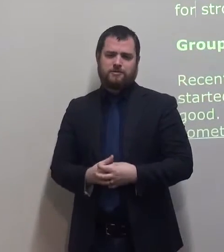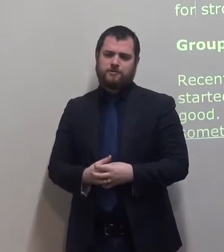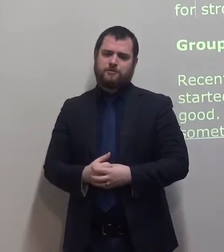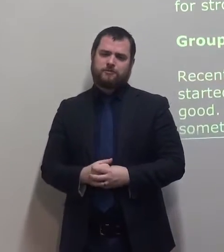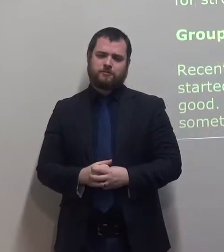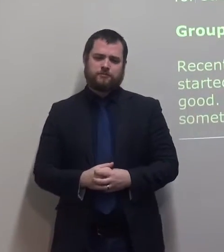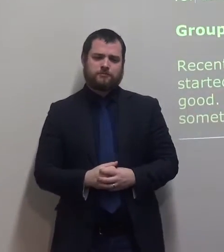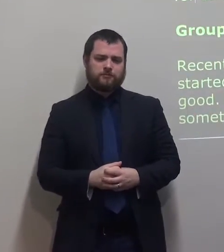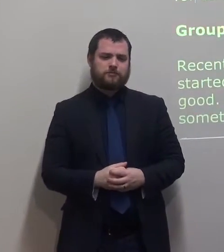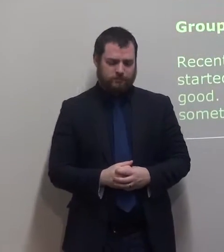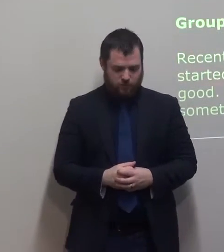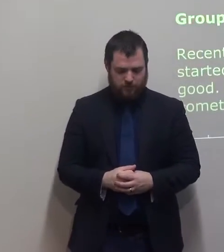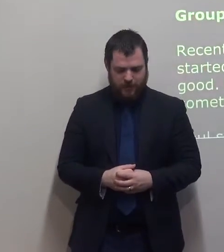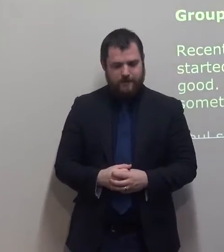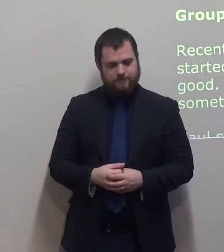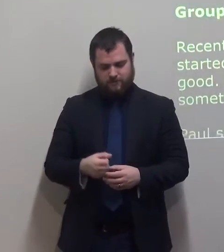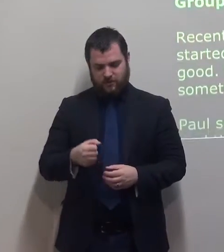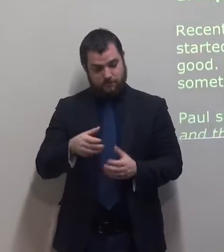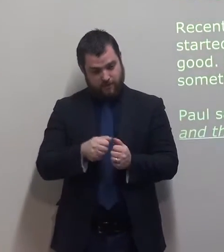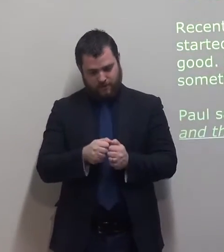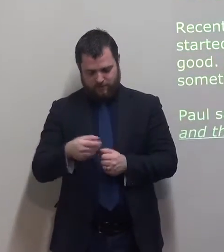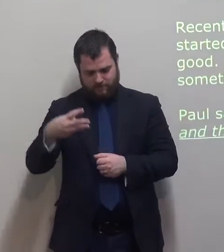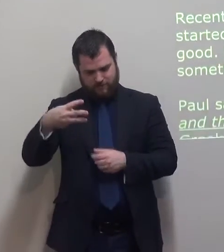Okay, group 1 and 2 life.